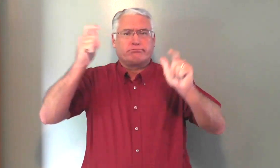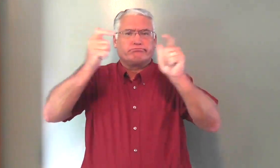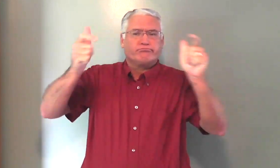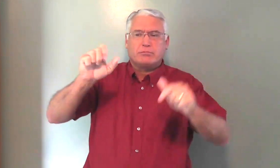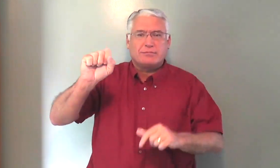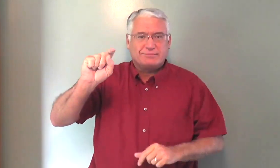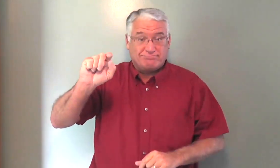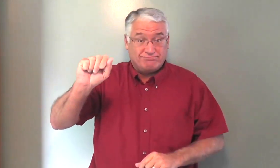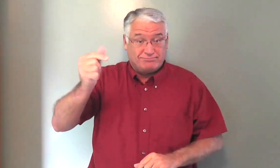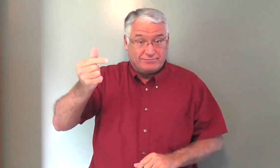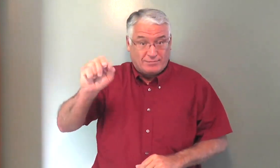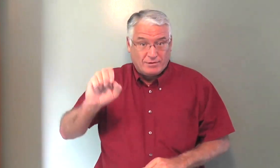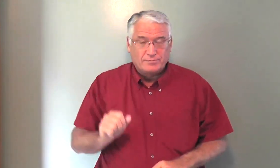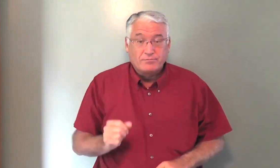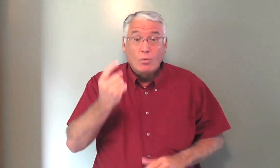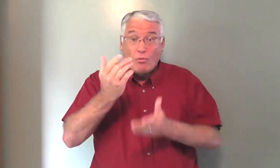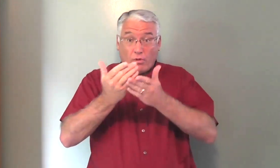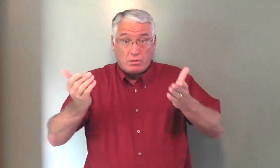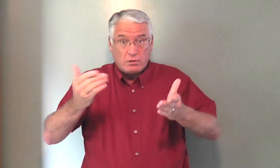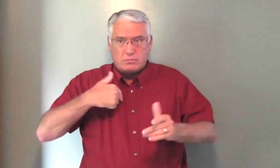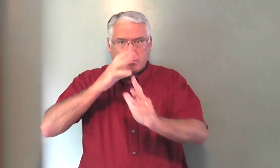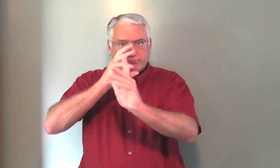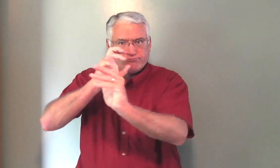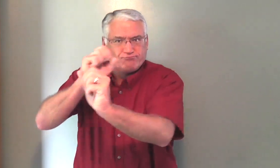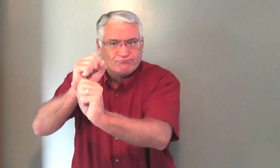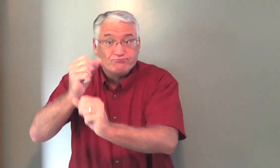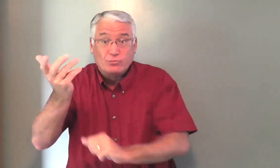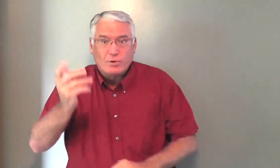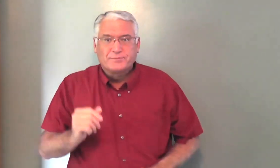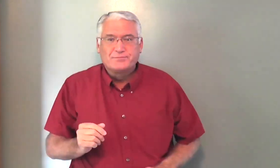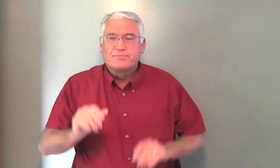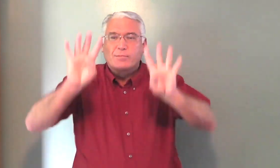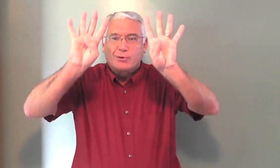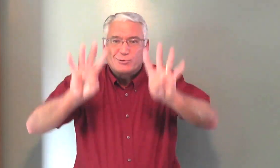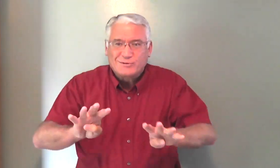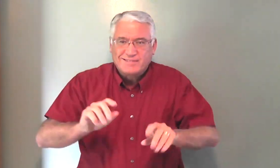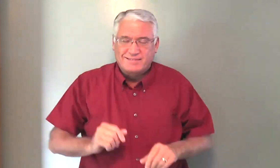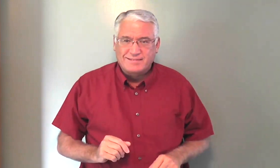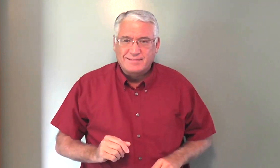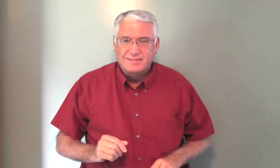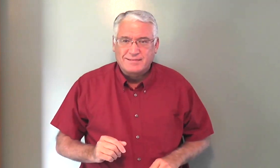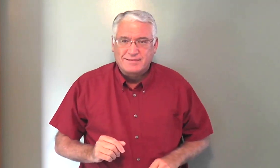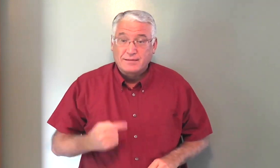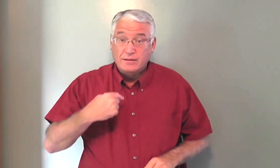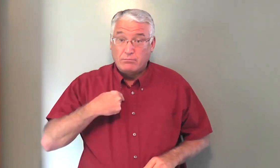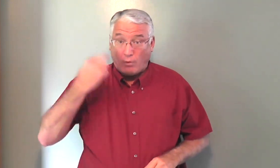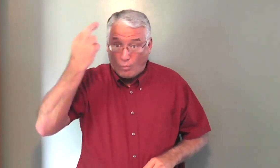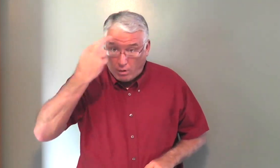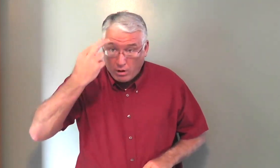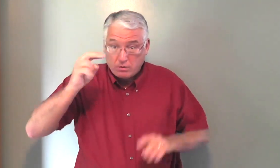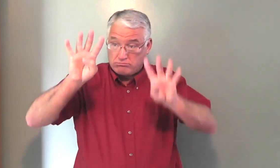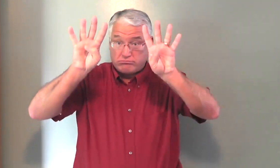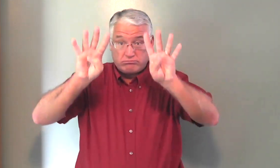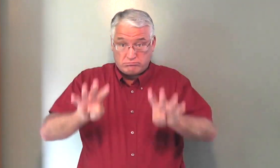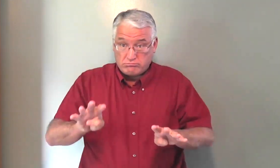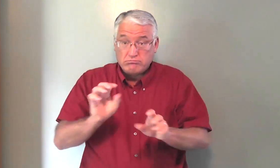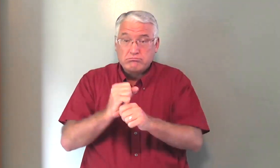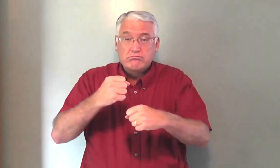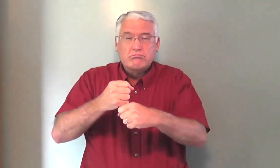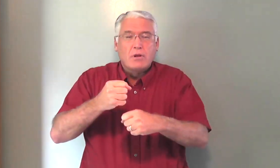and we were watching a drama that was on a big stage. And one of the things that really fascinated me was the curtain. I looked at